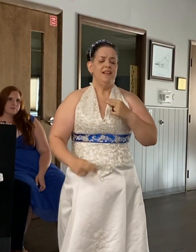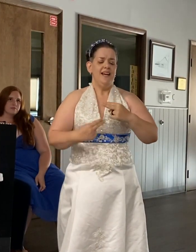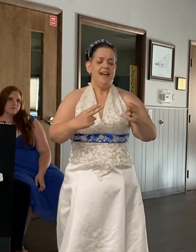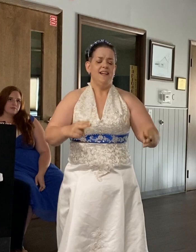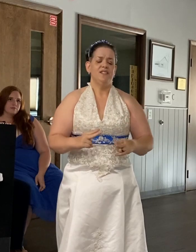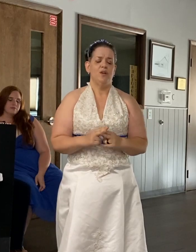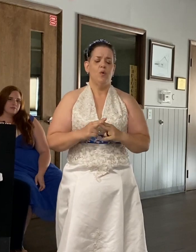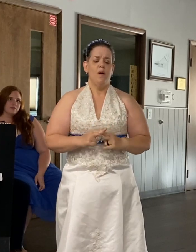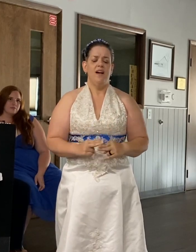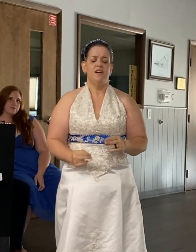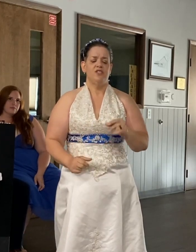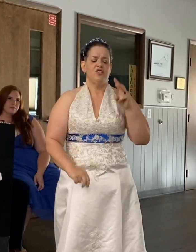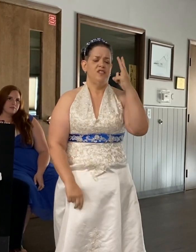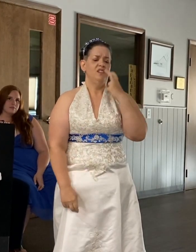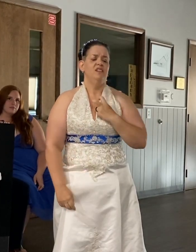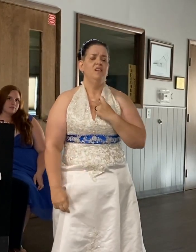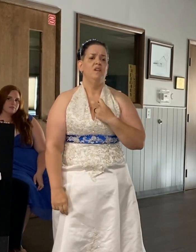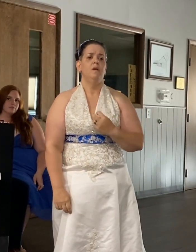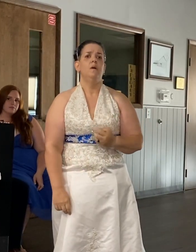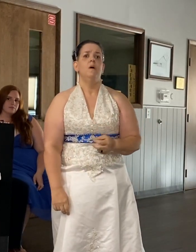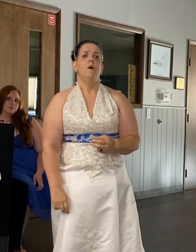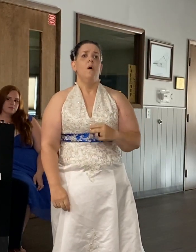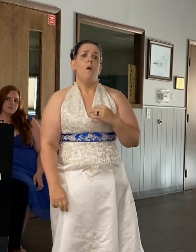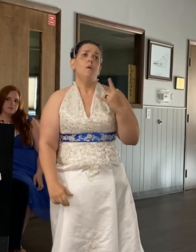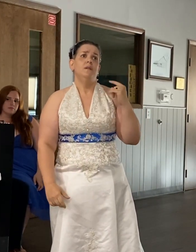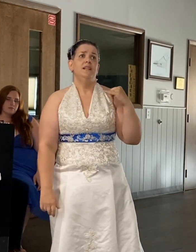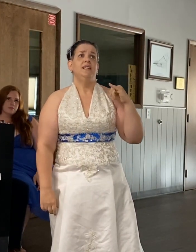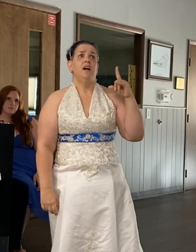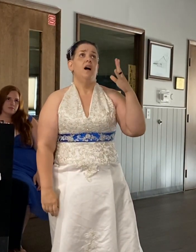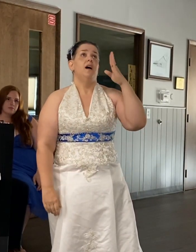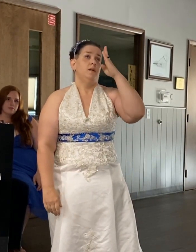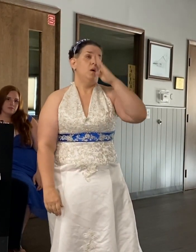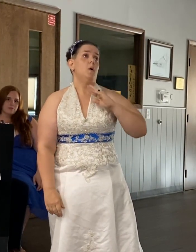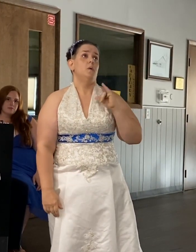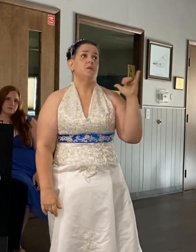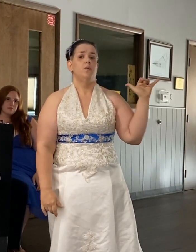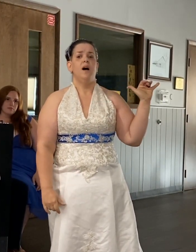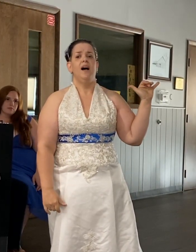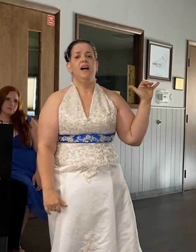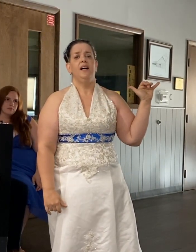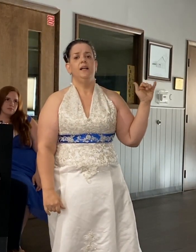place to question Only God knows why